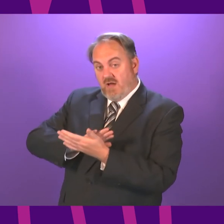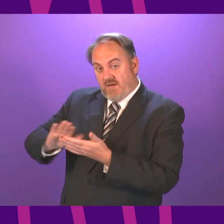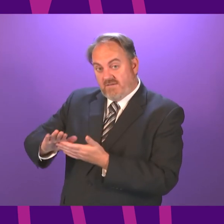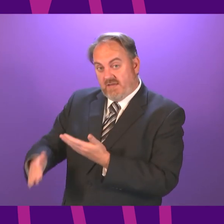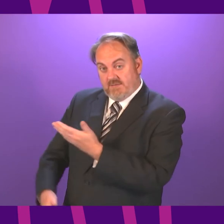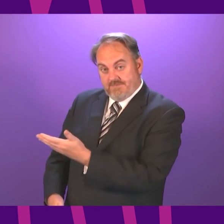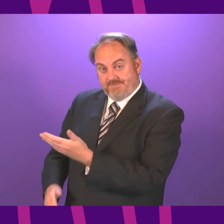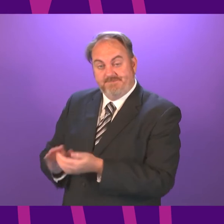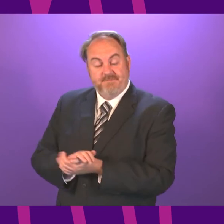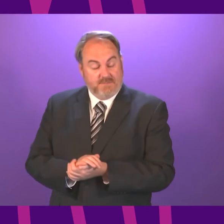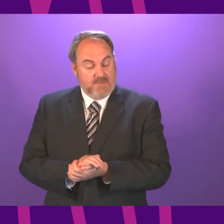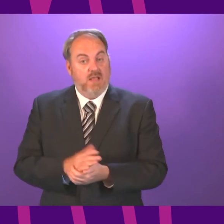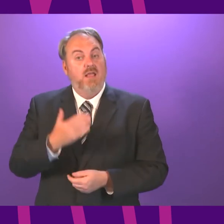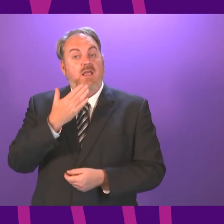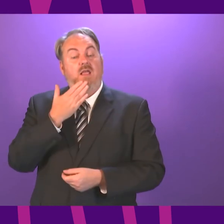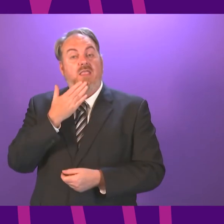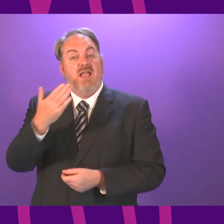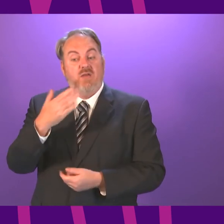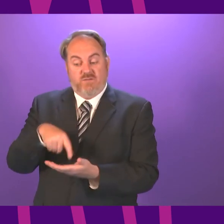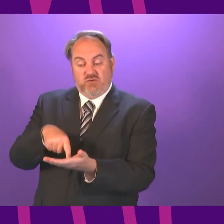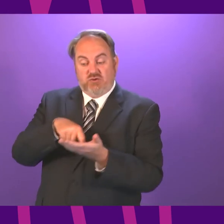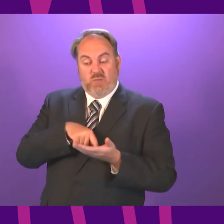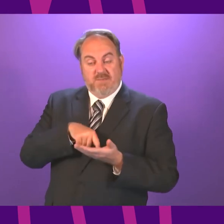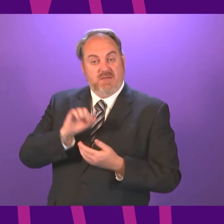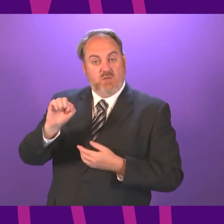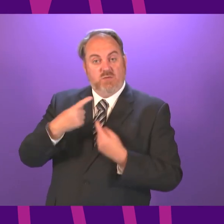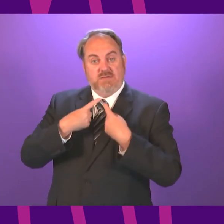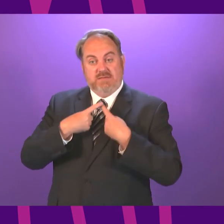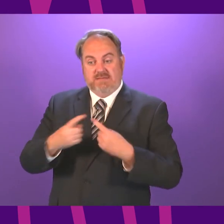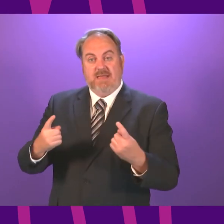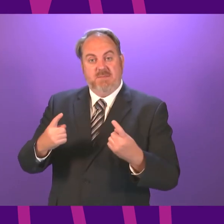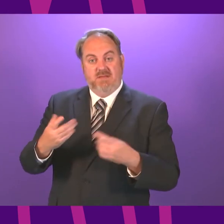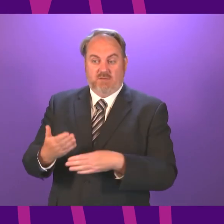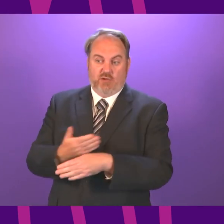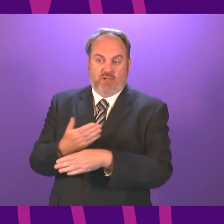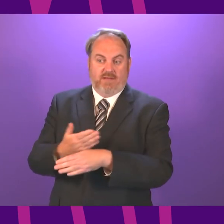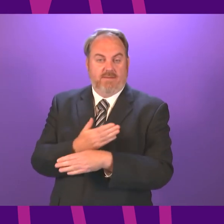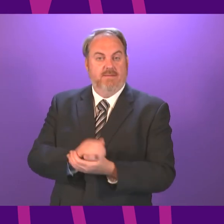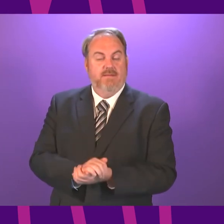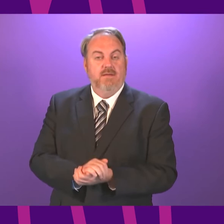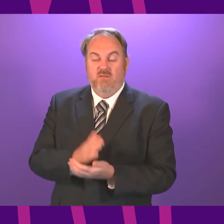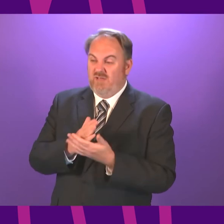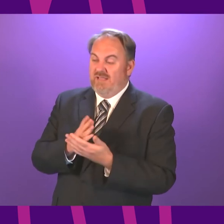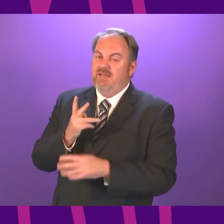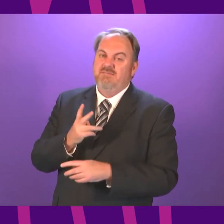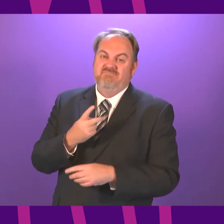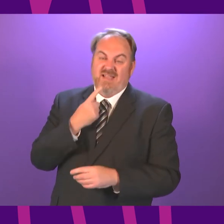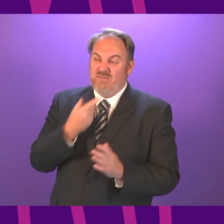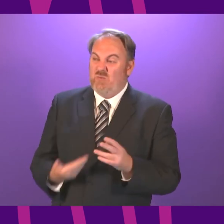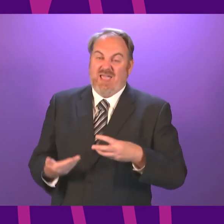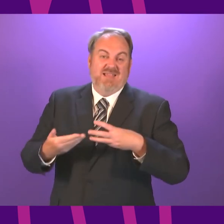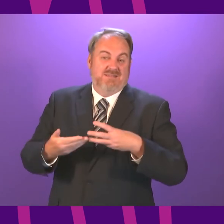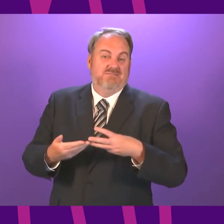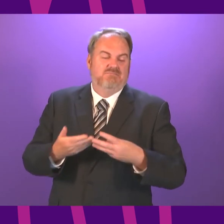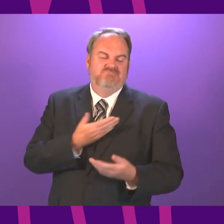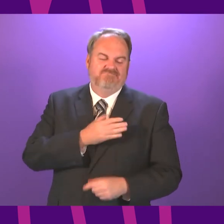thank the First Minister for the statement. And I join with others in, once again, expressing my condolences to those who have lost